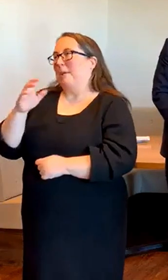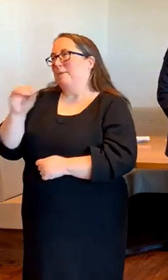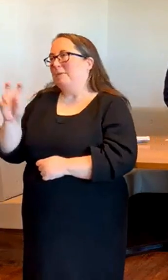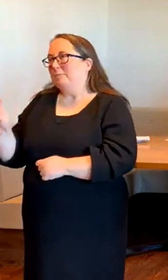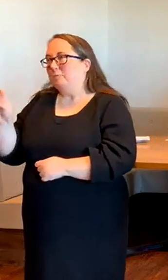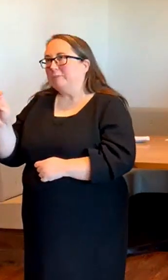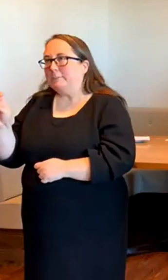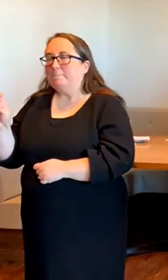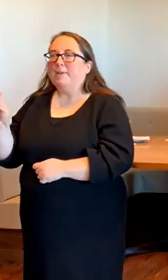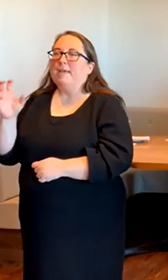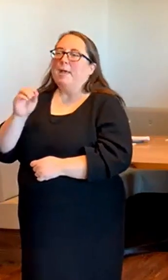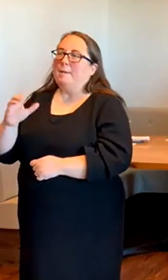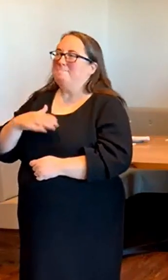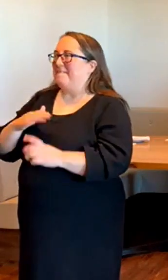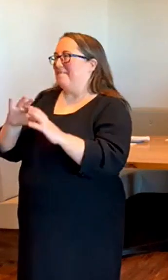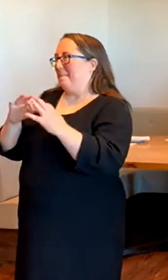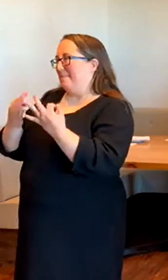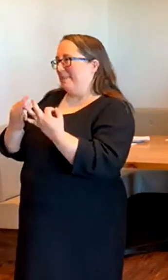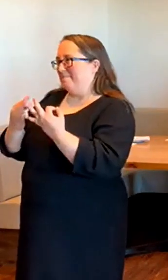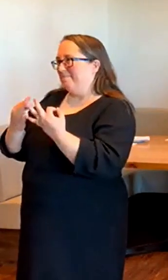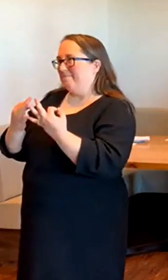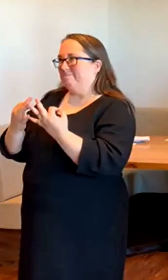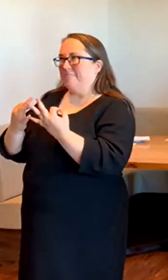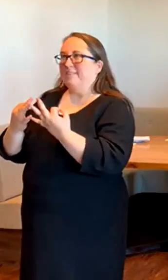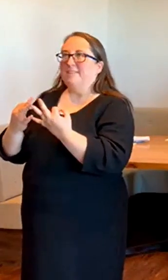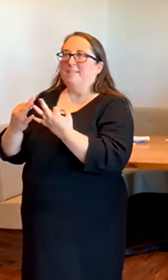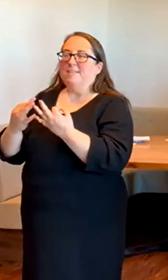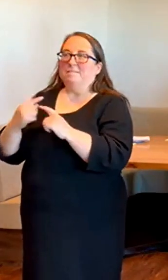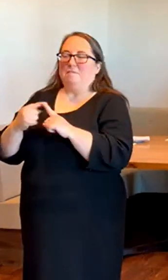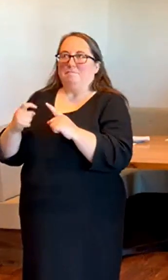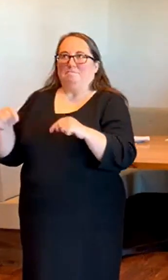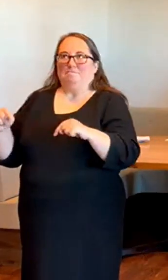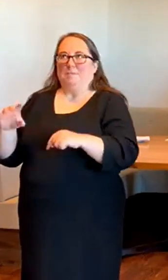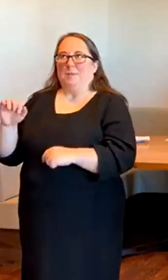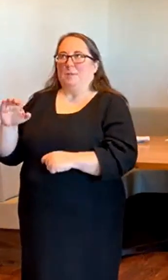and my family from Cloven Cardamom. Thank you.